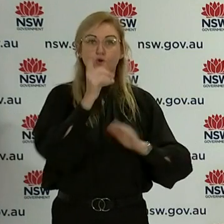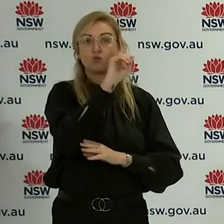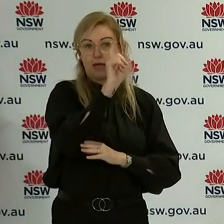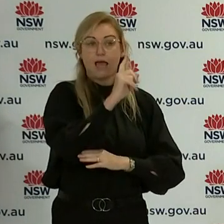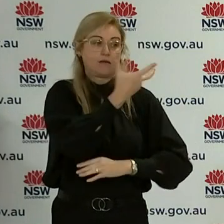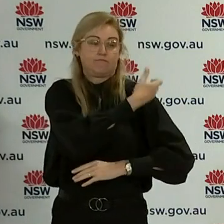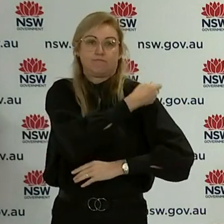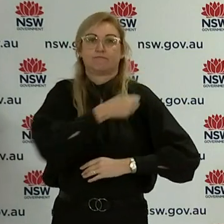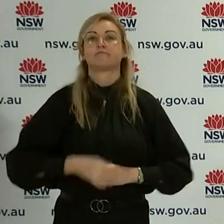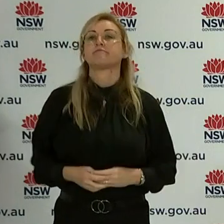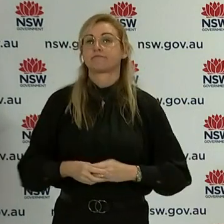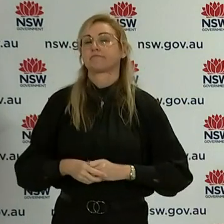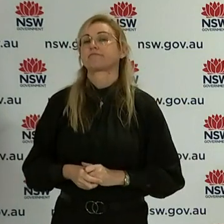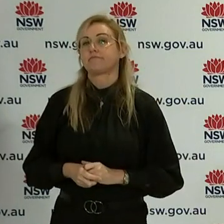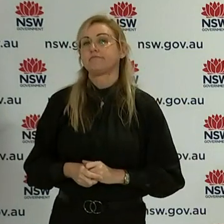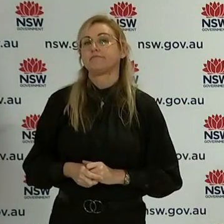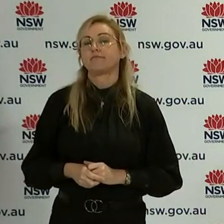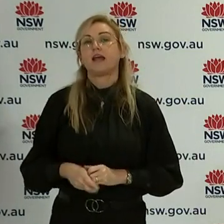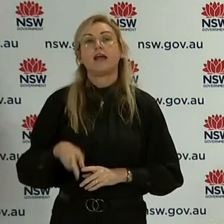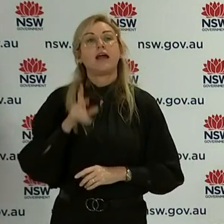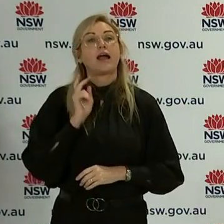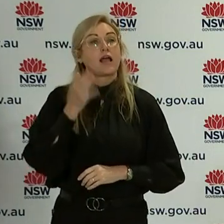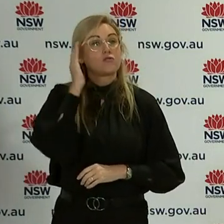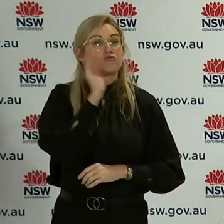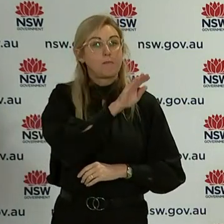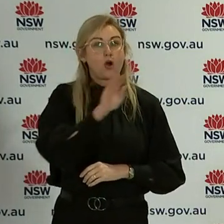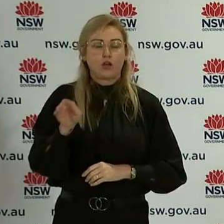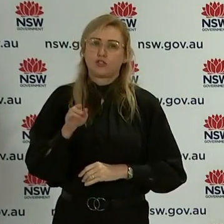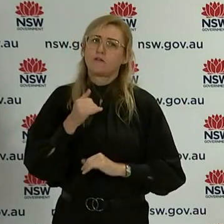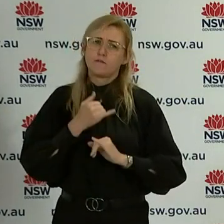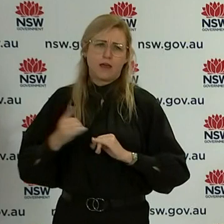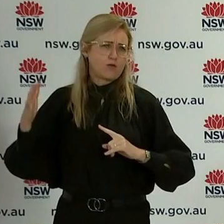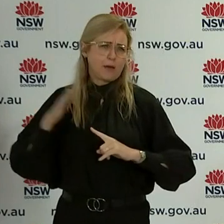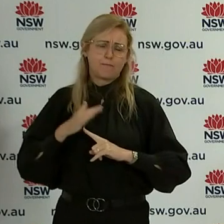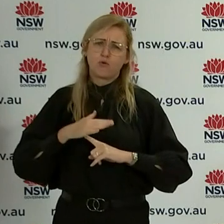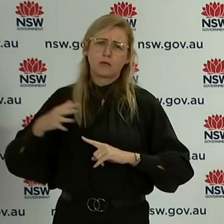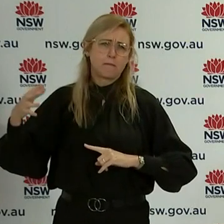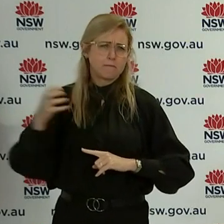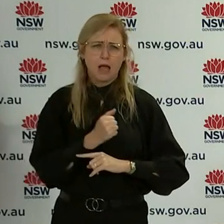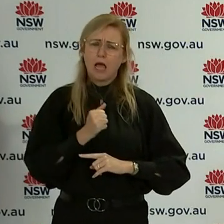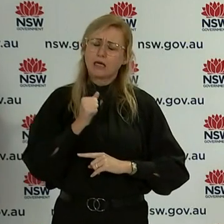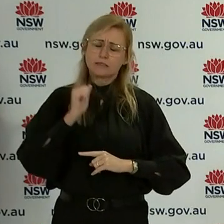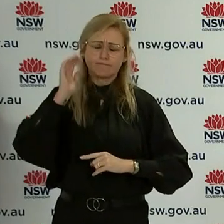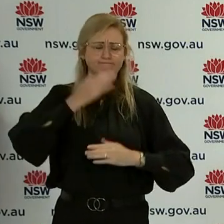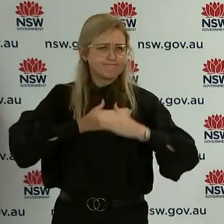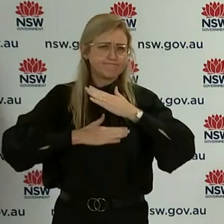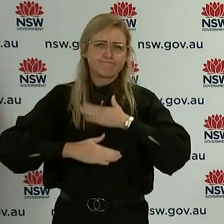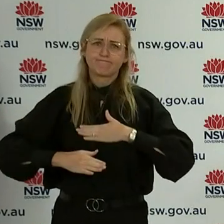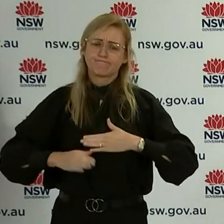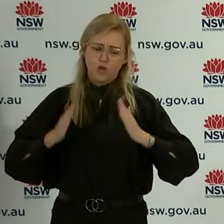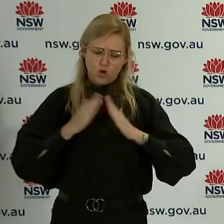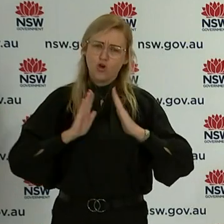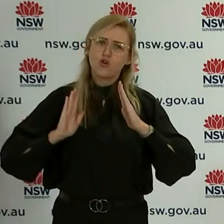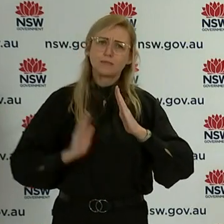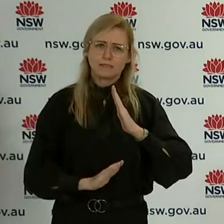I also stress again how important it is for us to fight this outbreak through the lockdown, through everybody doing the right thing, but